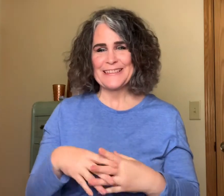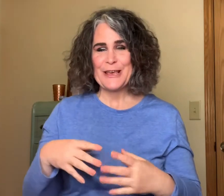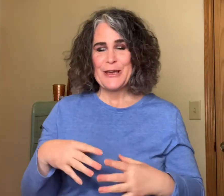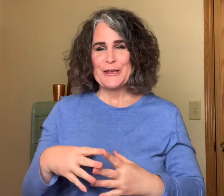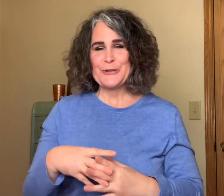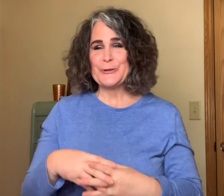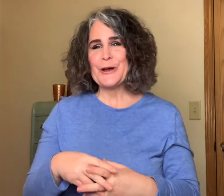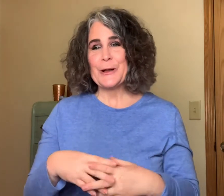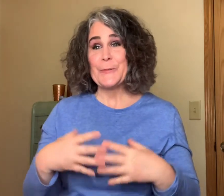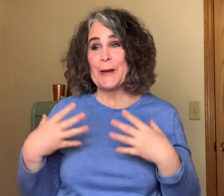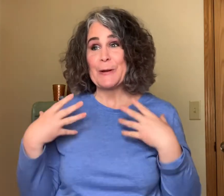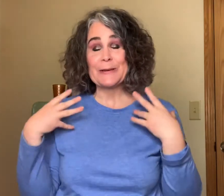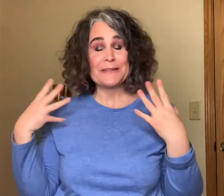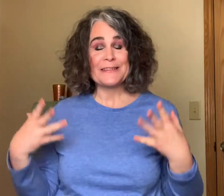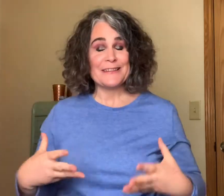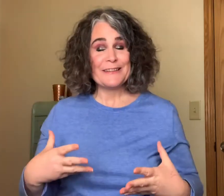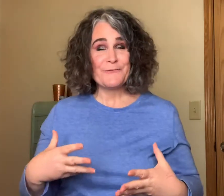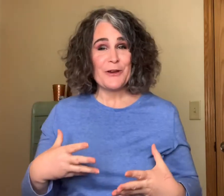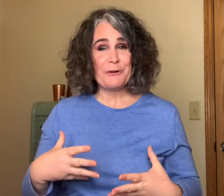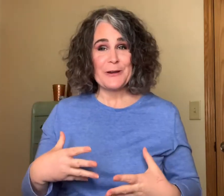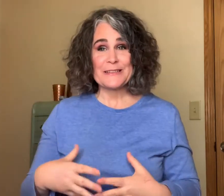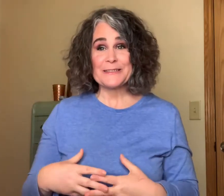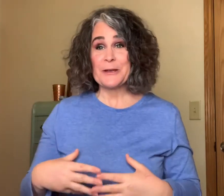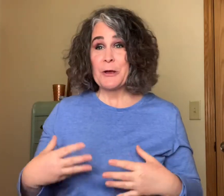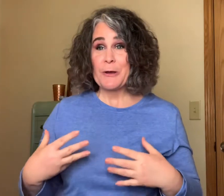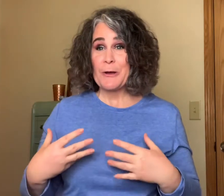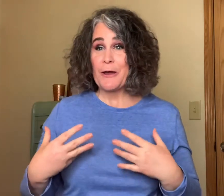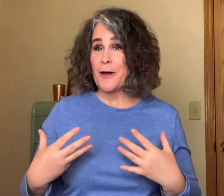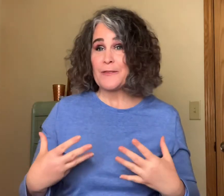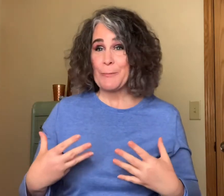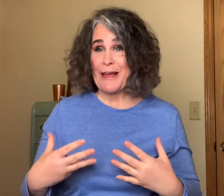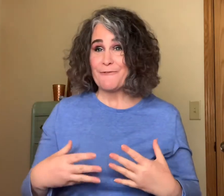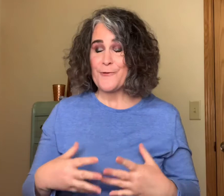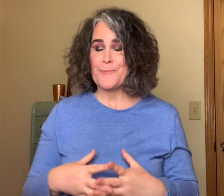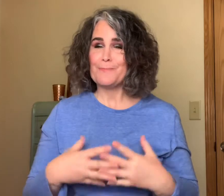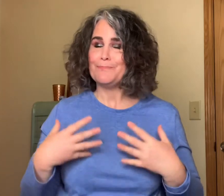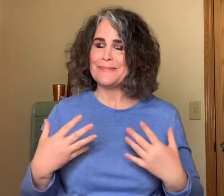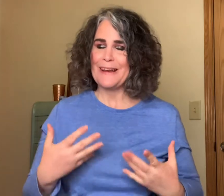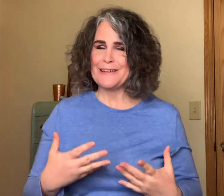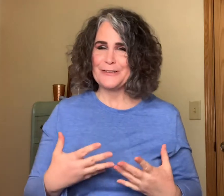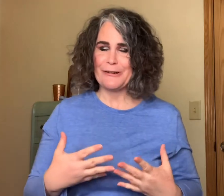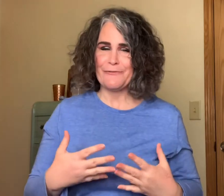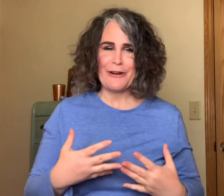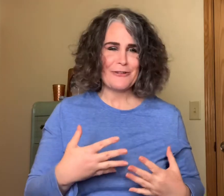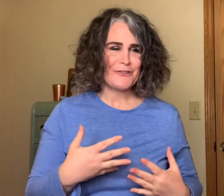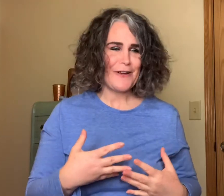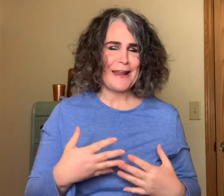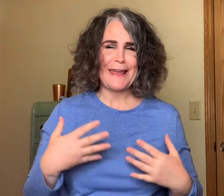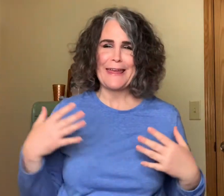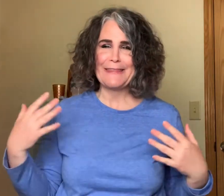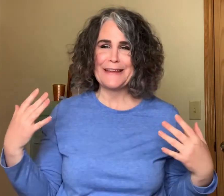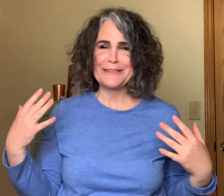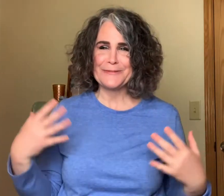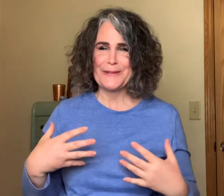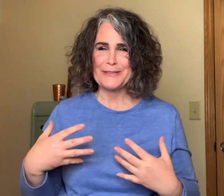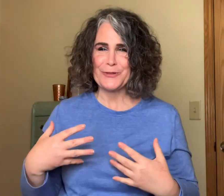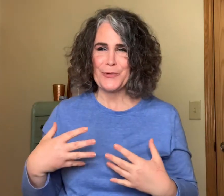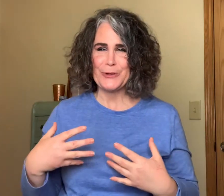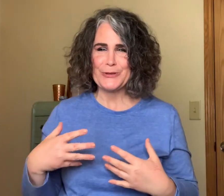to talk about fragrance on the platform that I started Fragrance Friday and that just means the world to